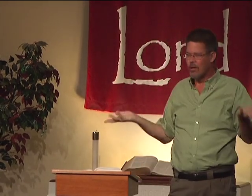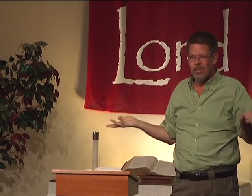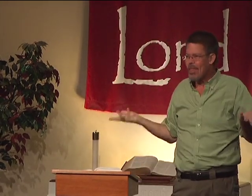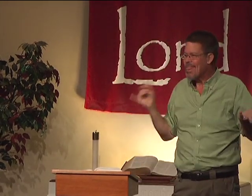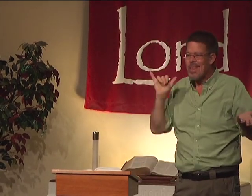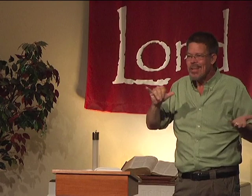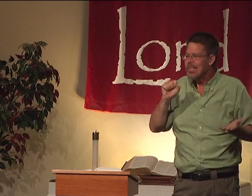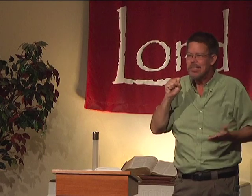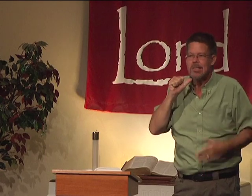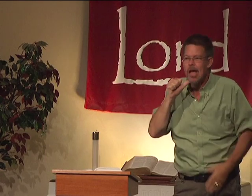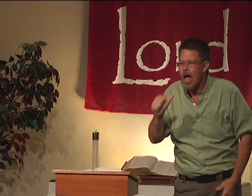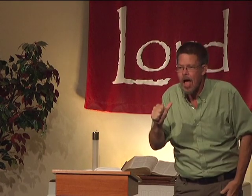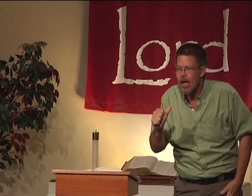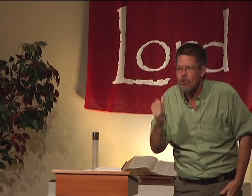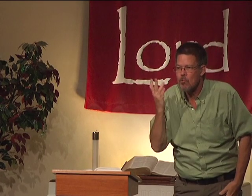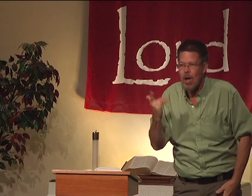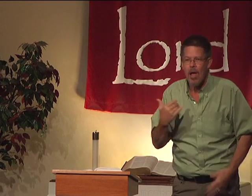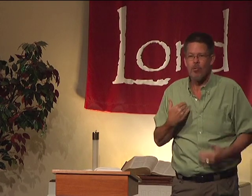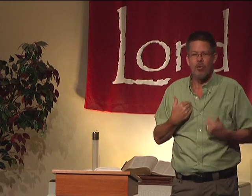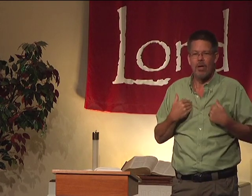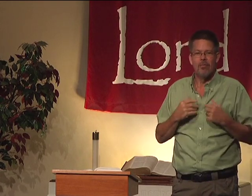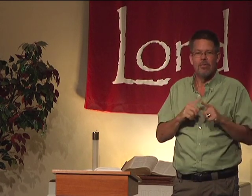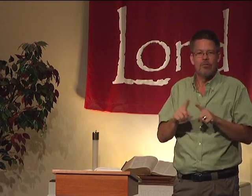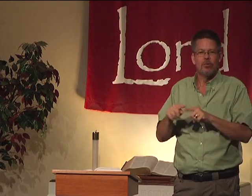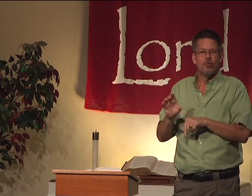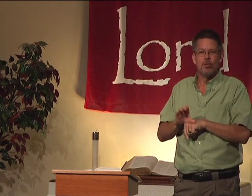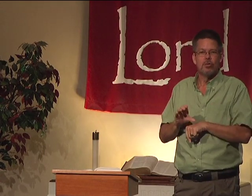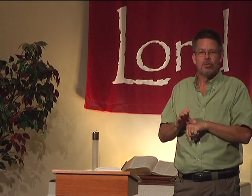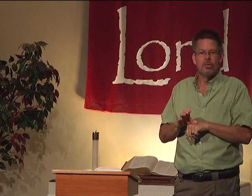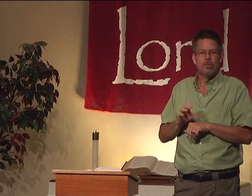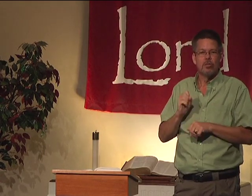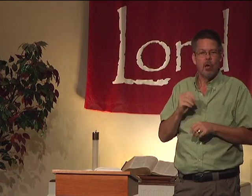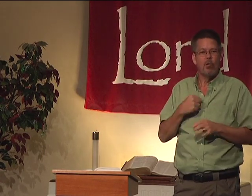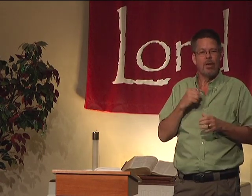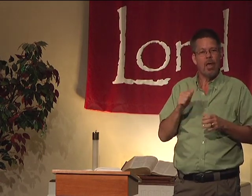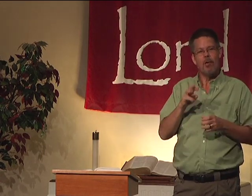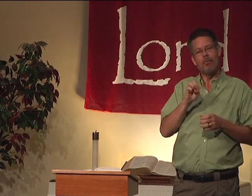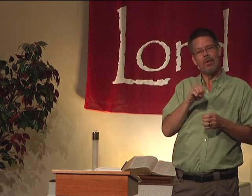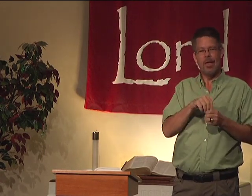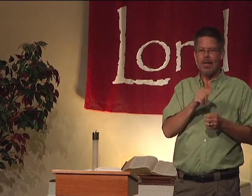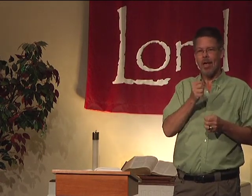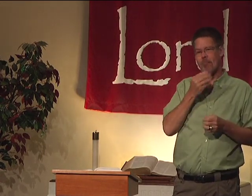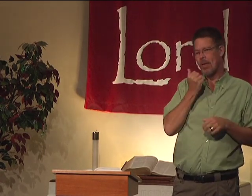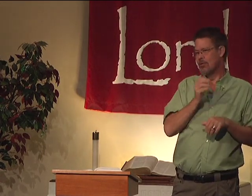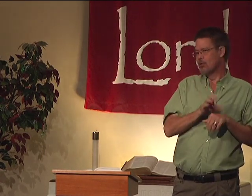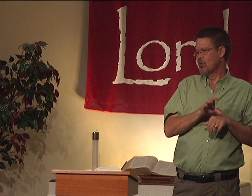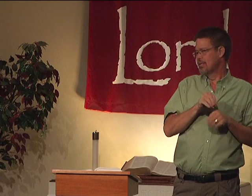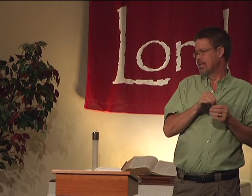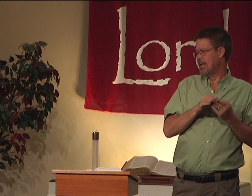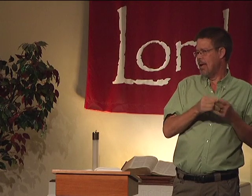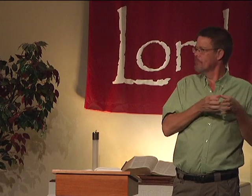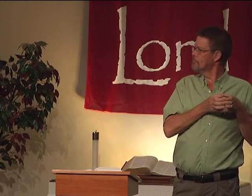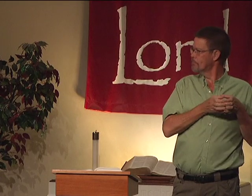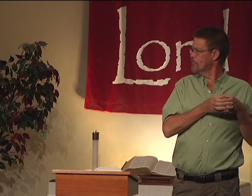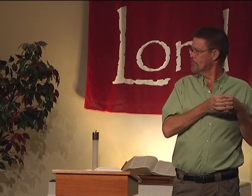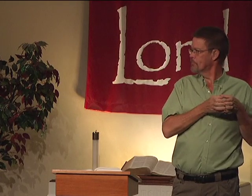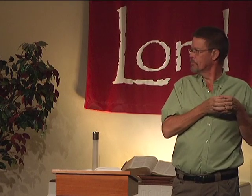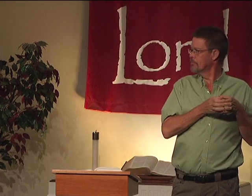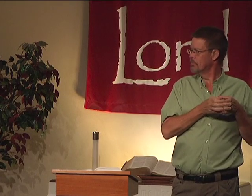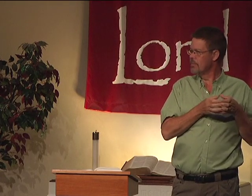clicks form. That is not why we have different churches. So we can say, oh, I'm in a better church than